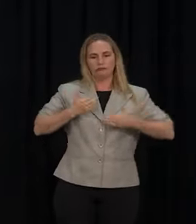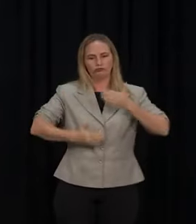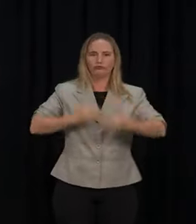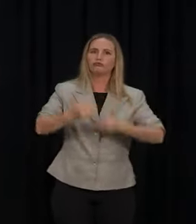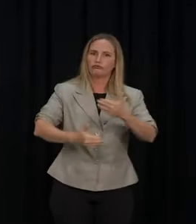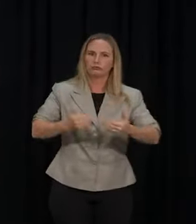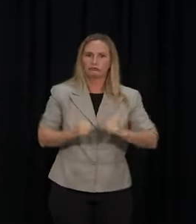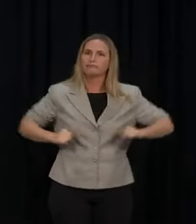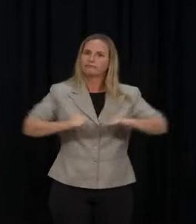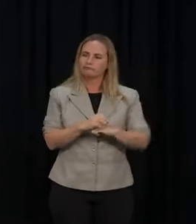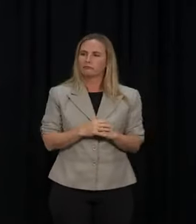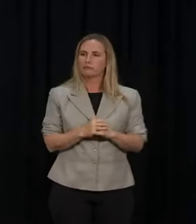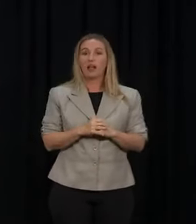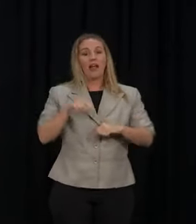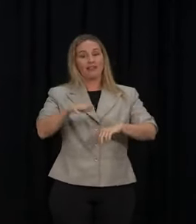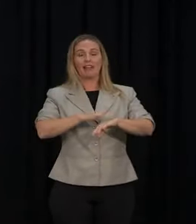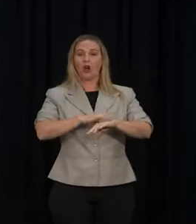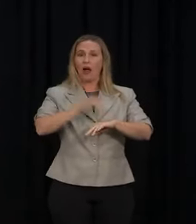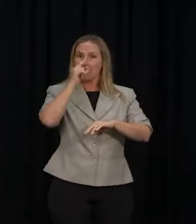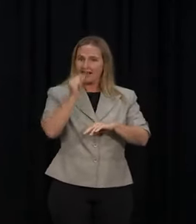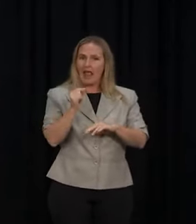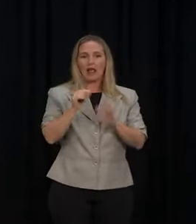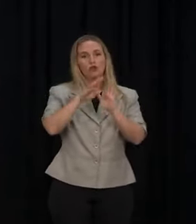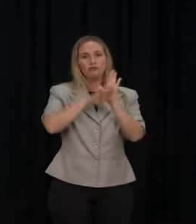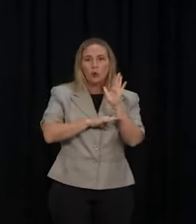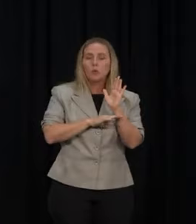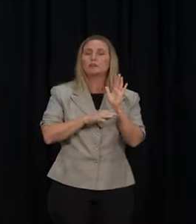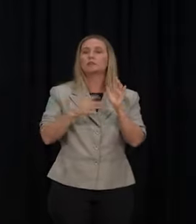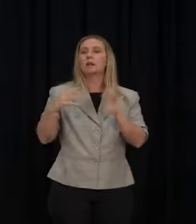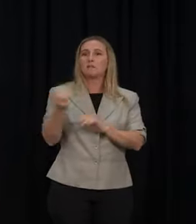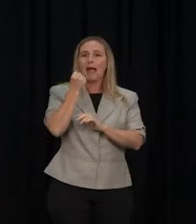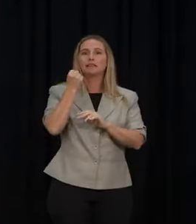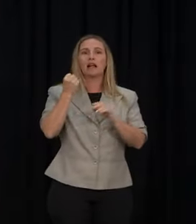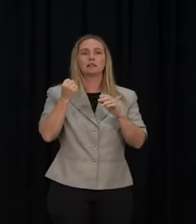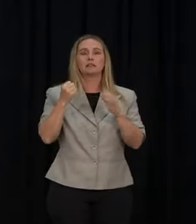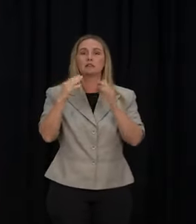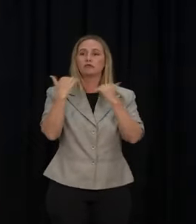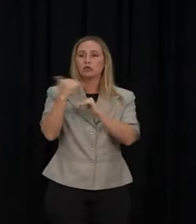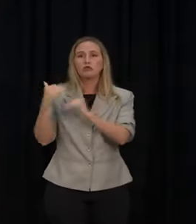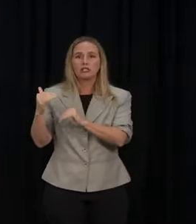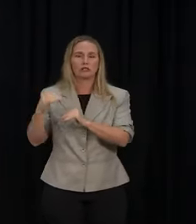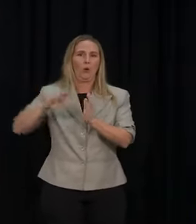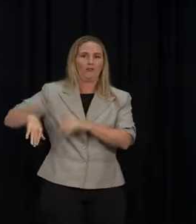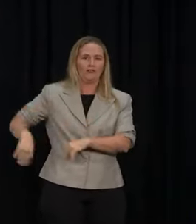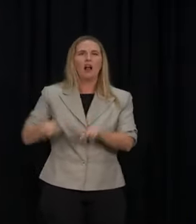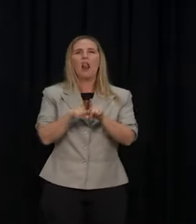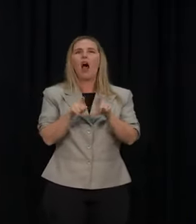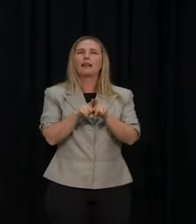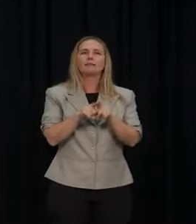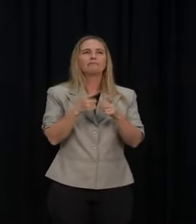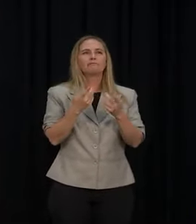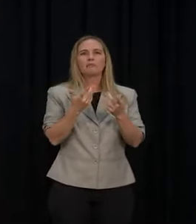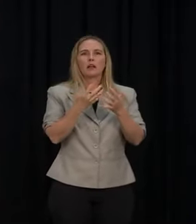position to then safely start easing both things like gathering limits, but also moving away from things like vaccine